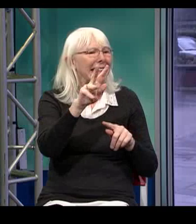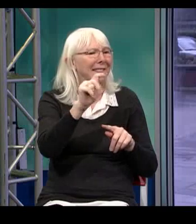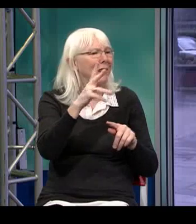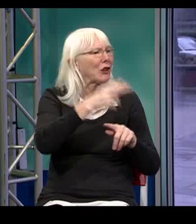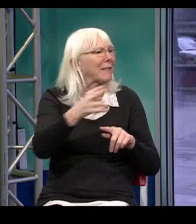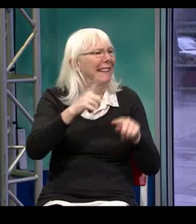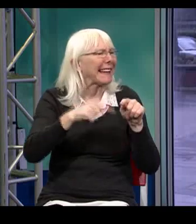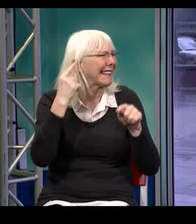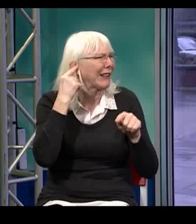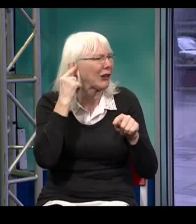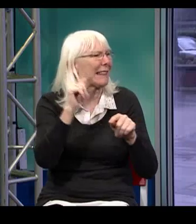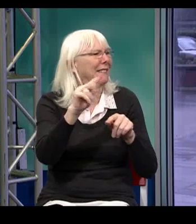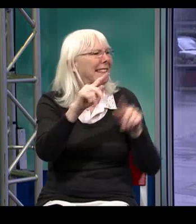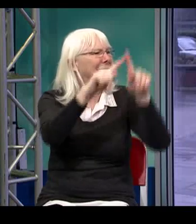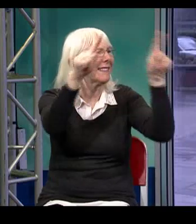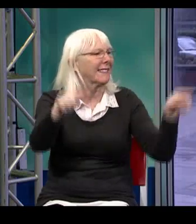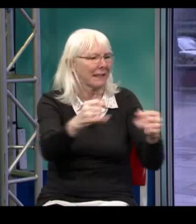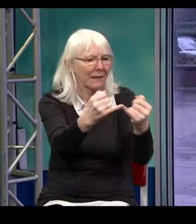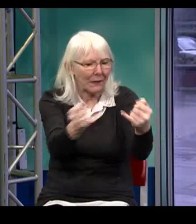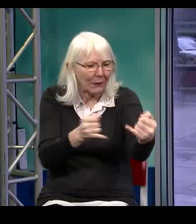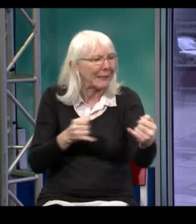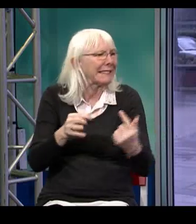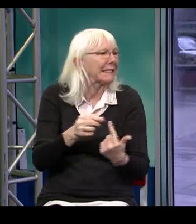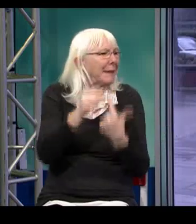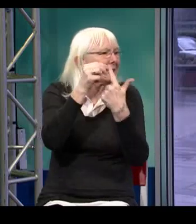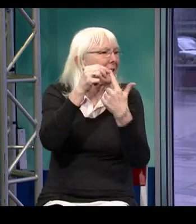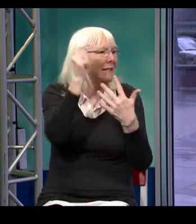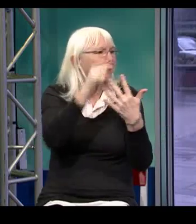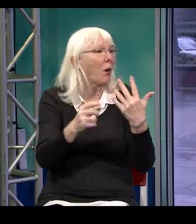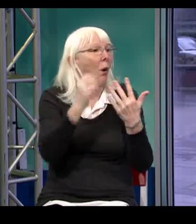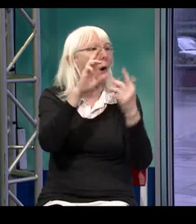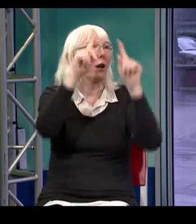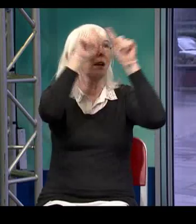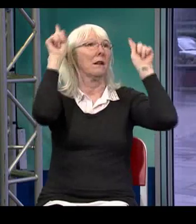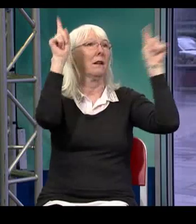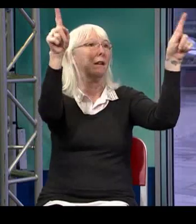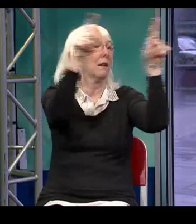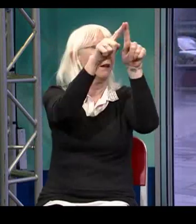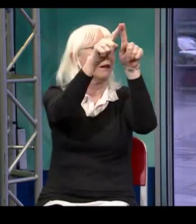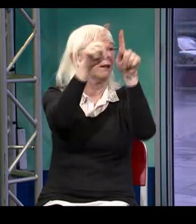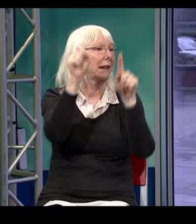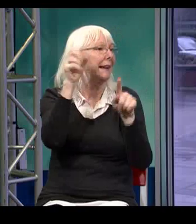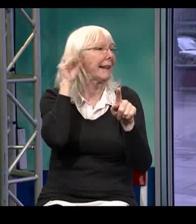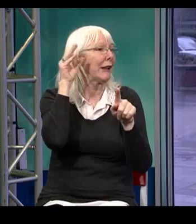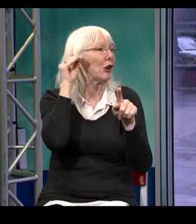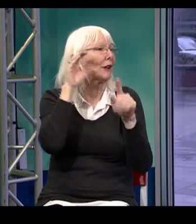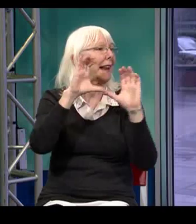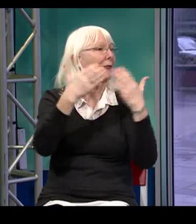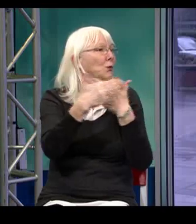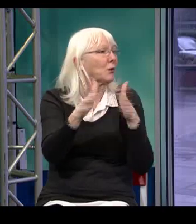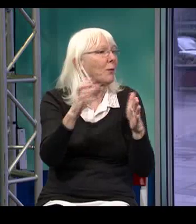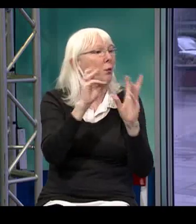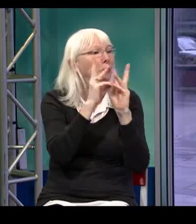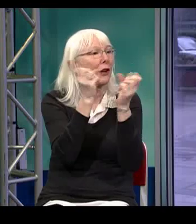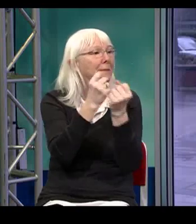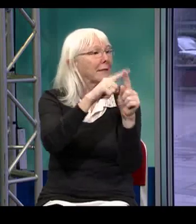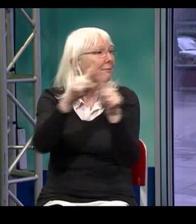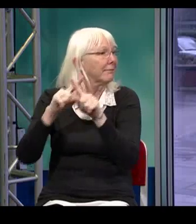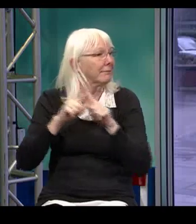that will monitor a baby crying or turning the lights on and off or if someone's at your front door and you can't hear it, the light will flash.